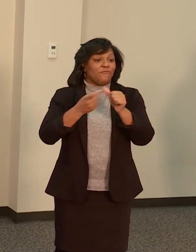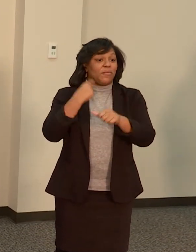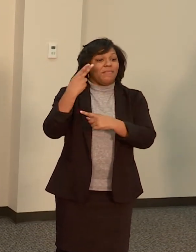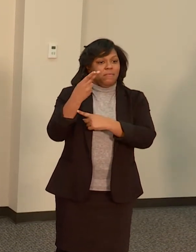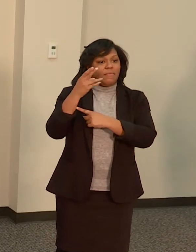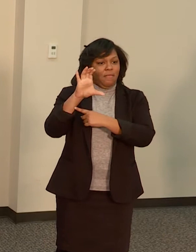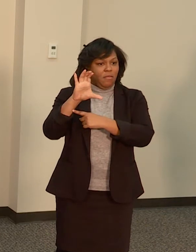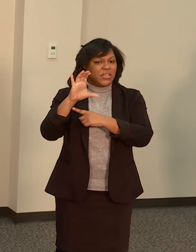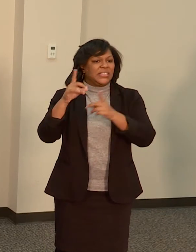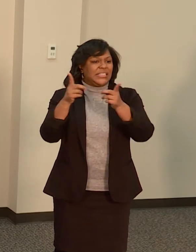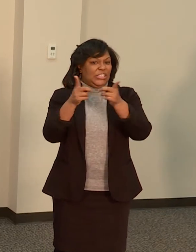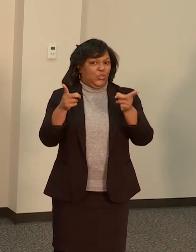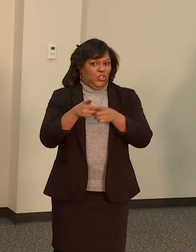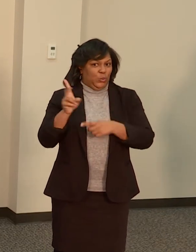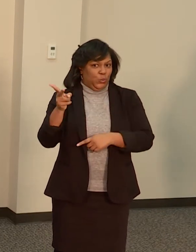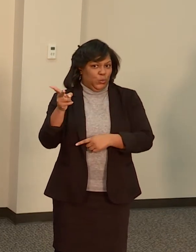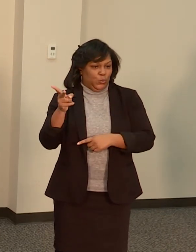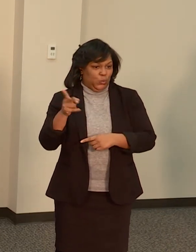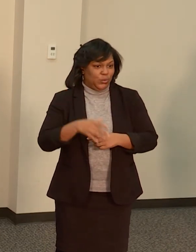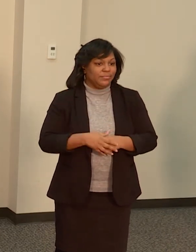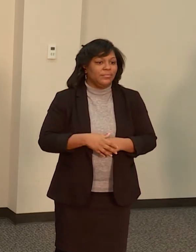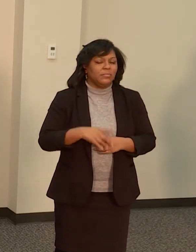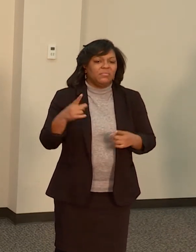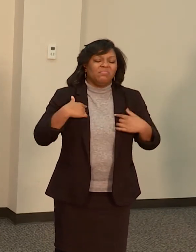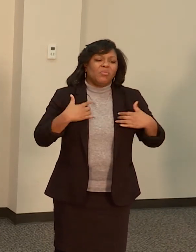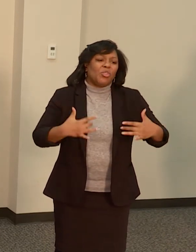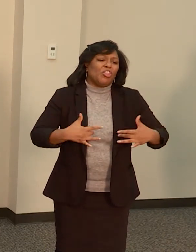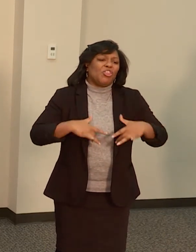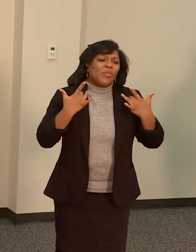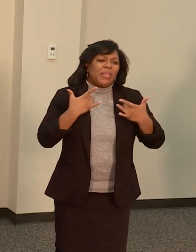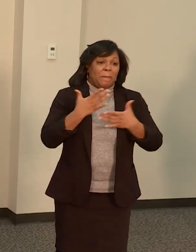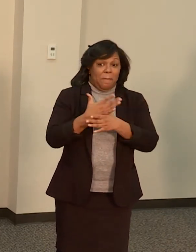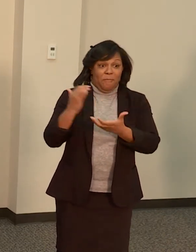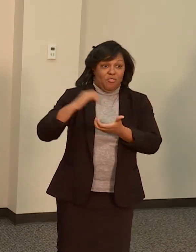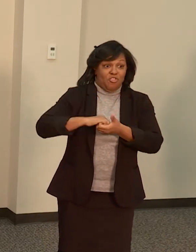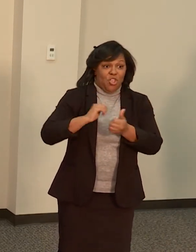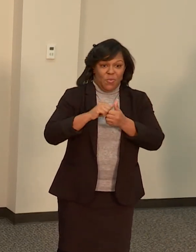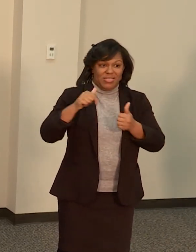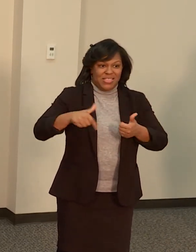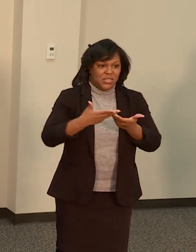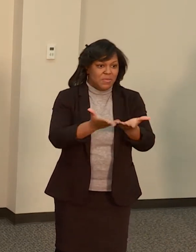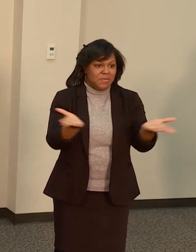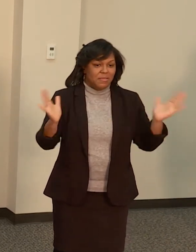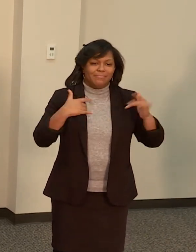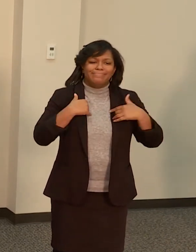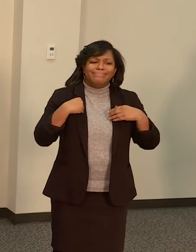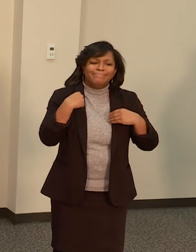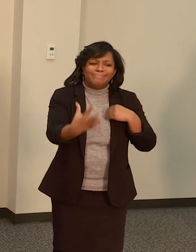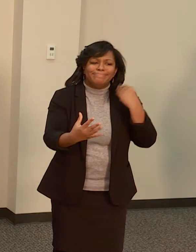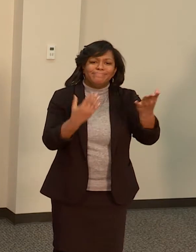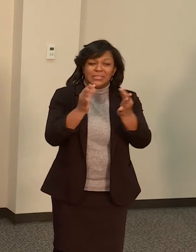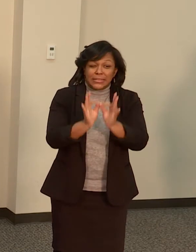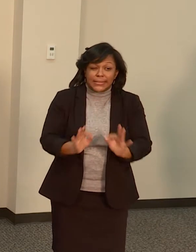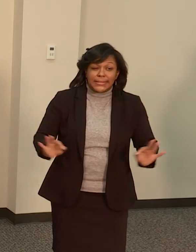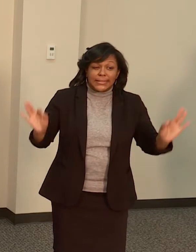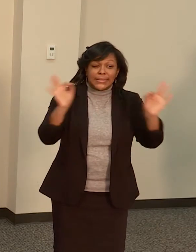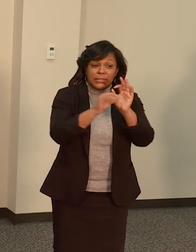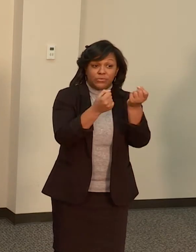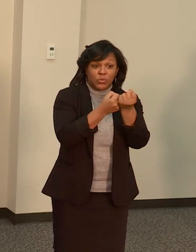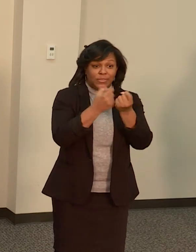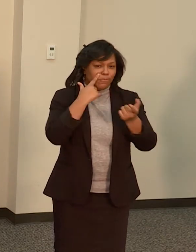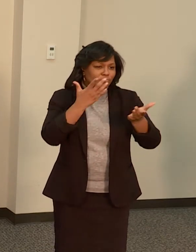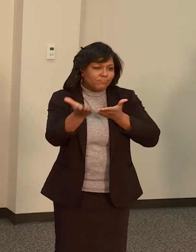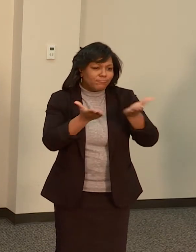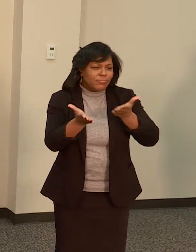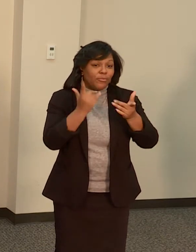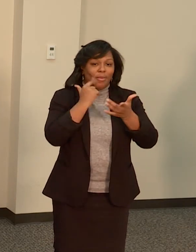partner on this incredibly important effort where our role is to provide essential support services to help families succeed. It's critical that